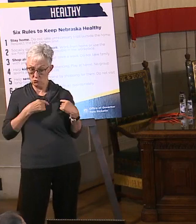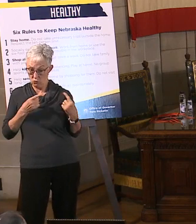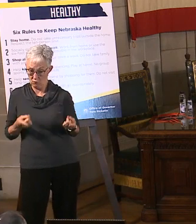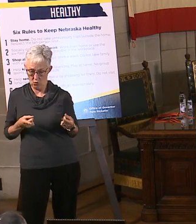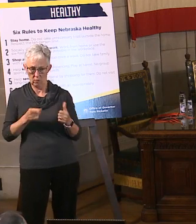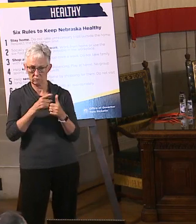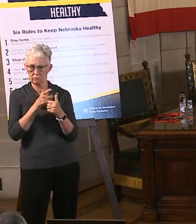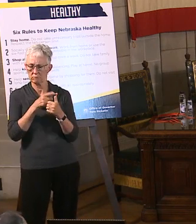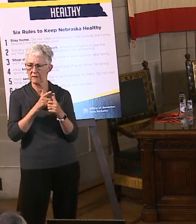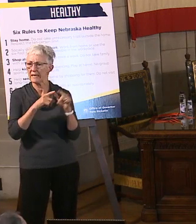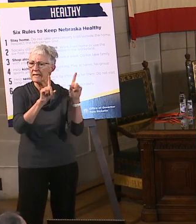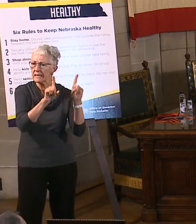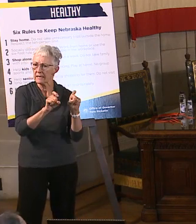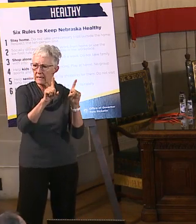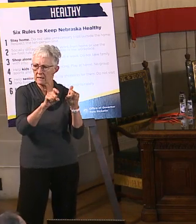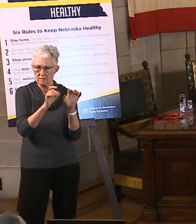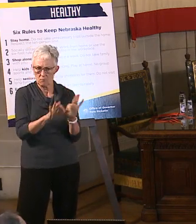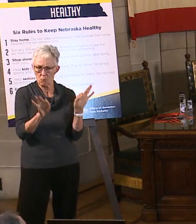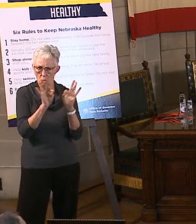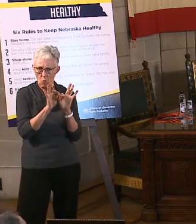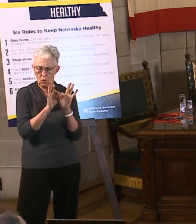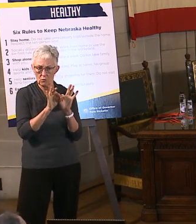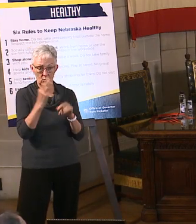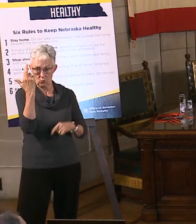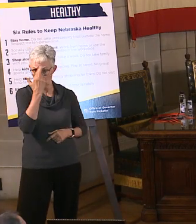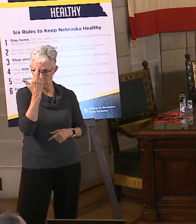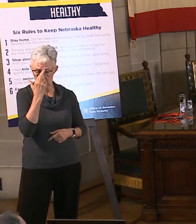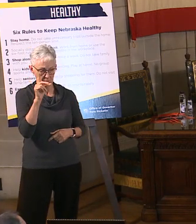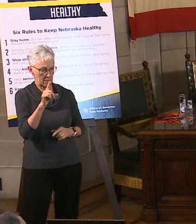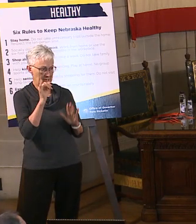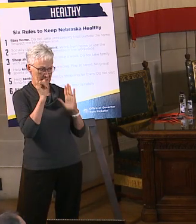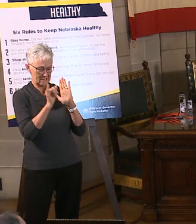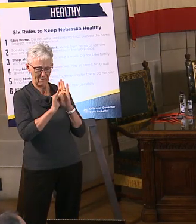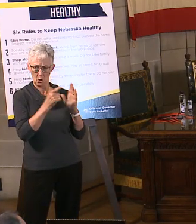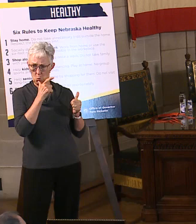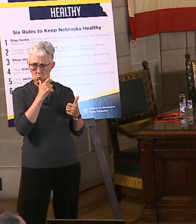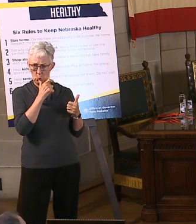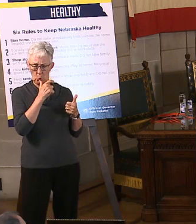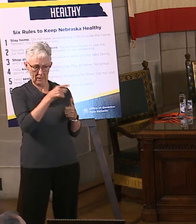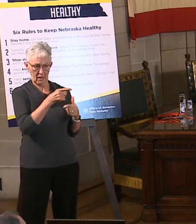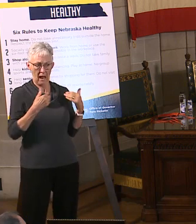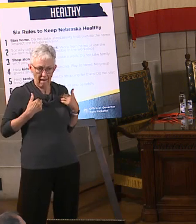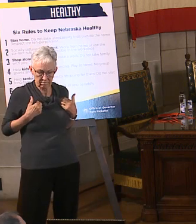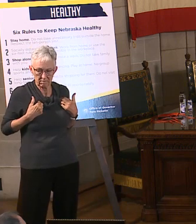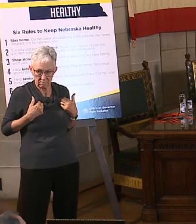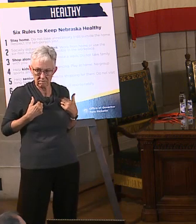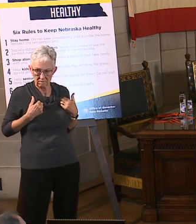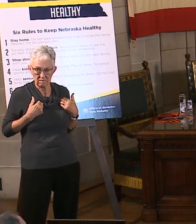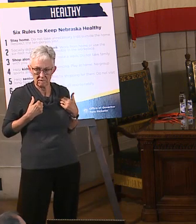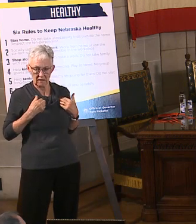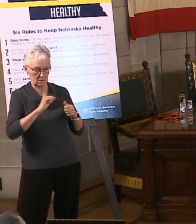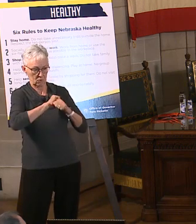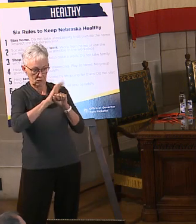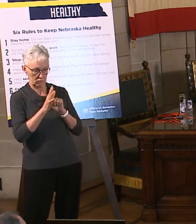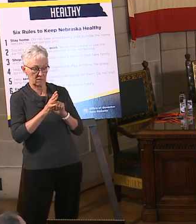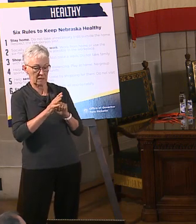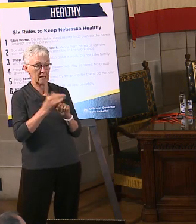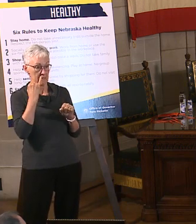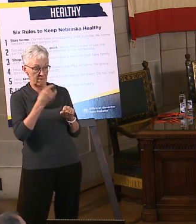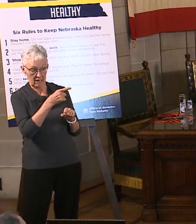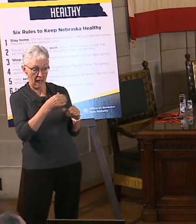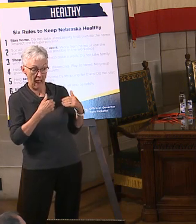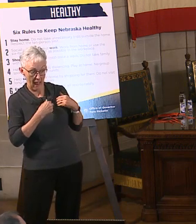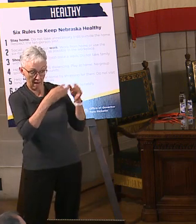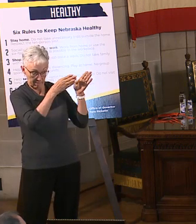testing positive. And this is something we've been ramping up over the course of the last several weeks. In fact, over the last week, we have completed